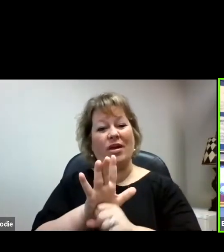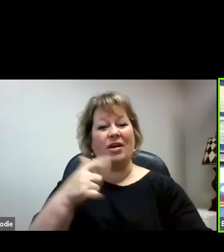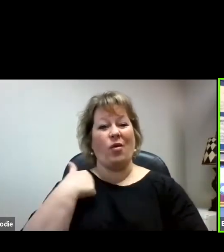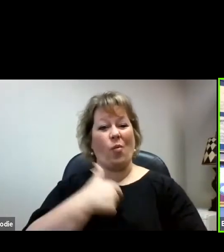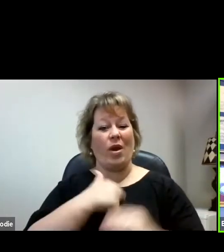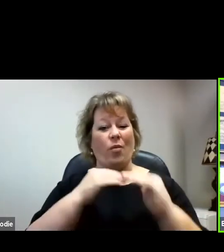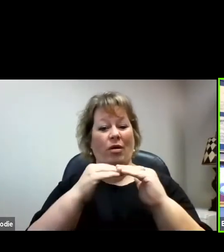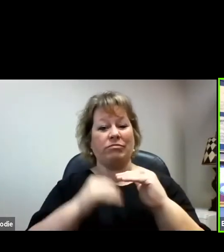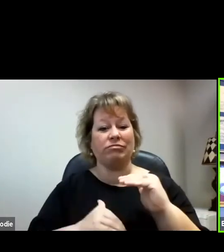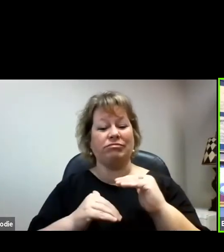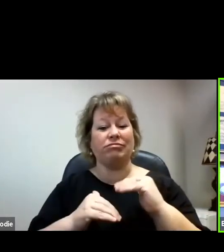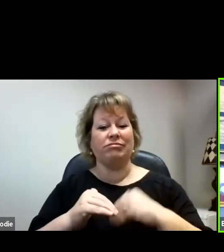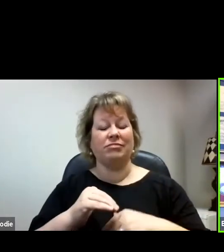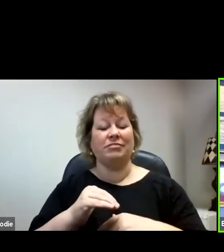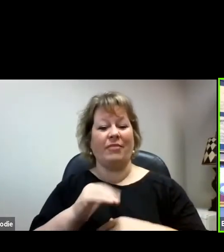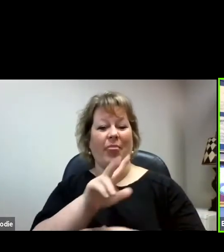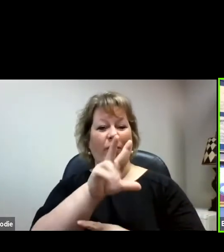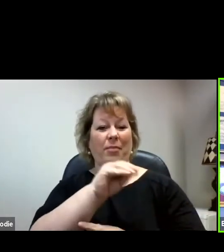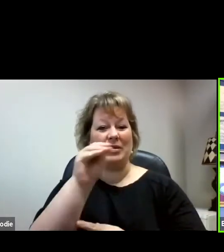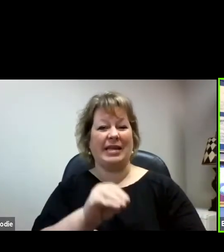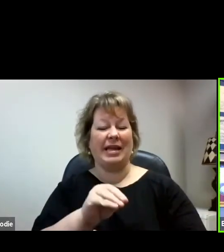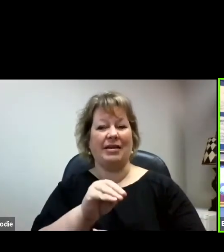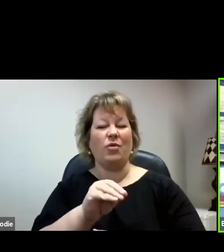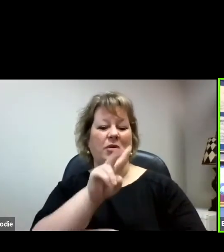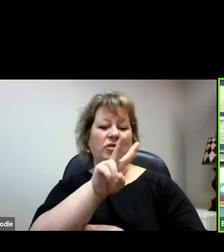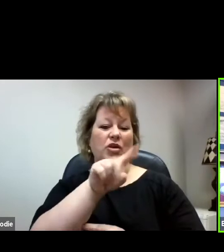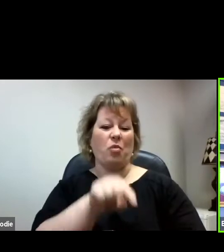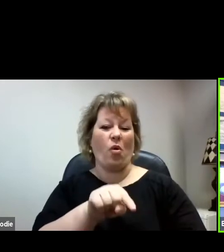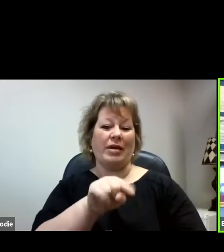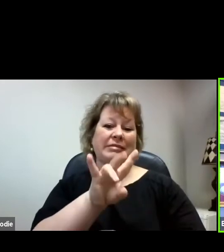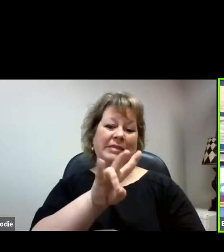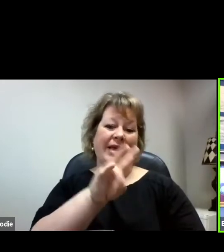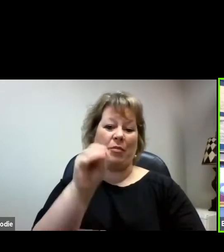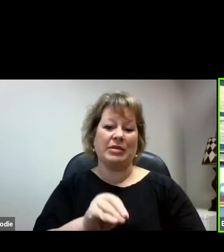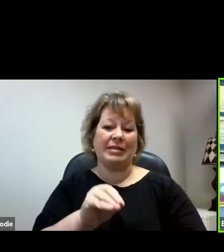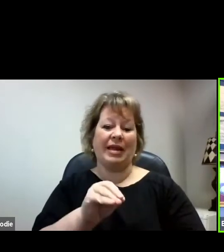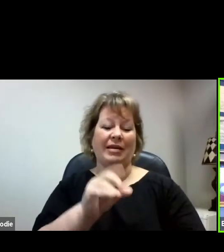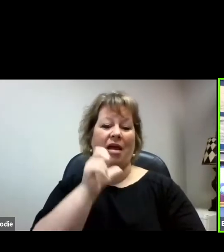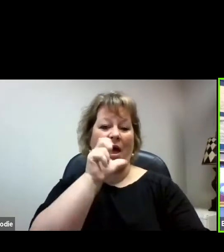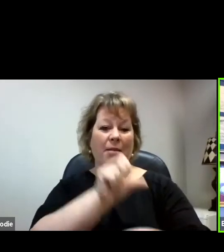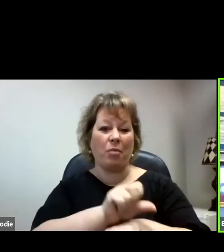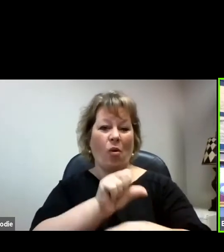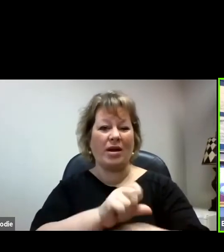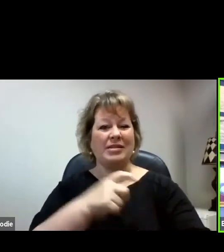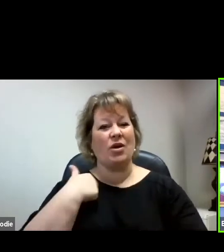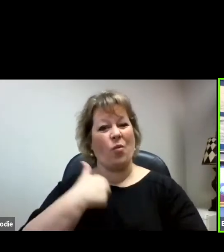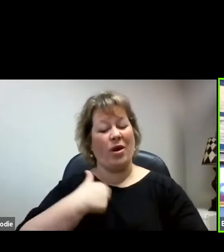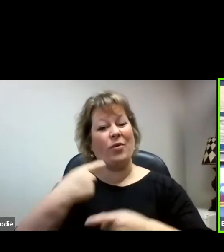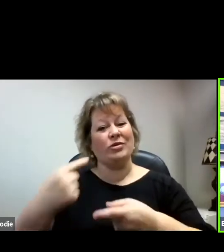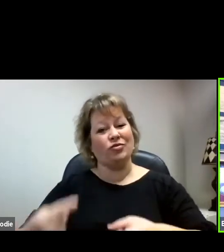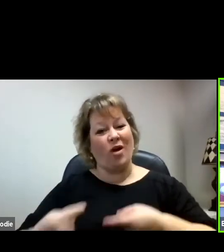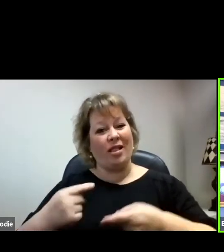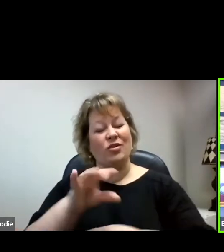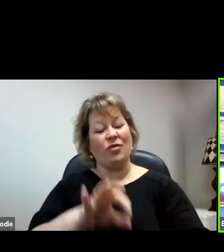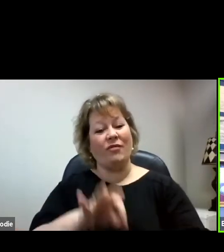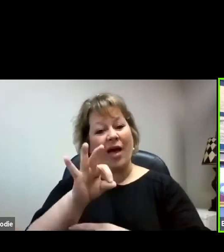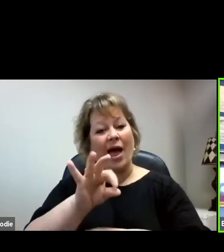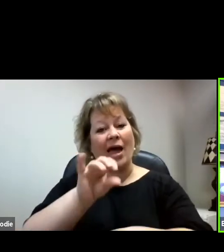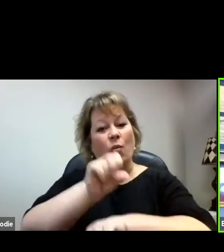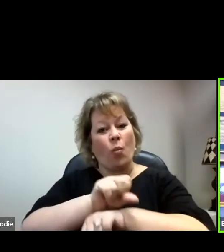3%, 2.7%, 2.8% unemployment. And so we were really struggling to find workers. And